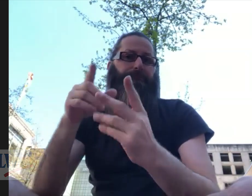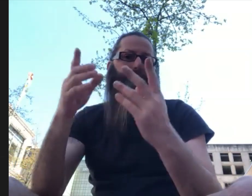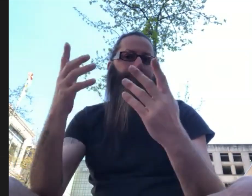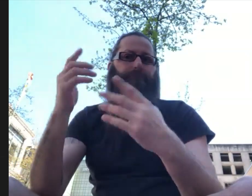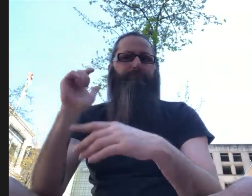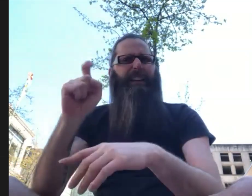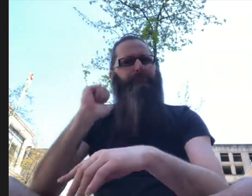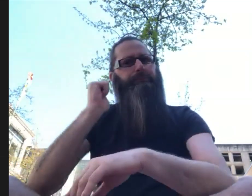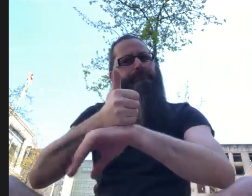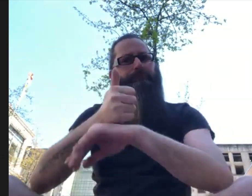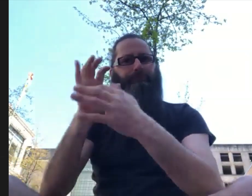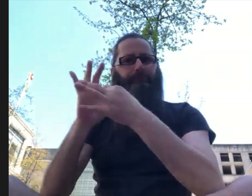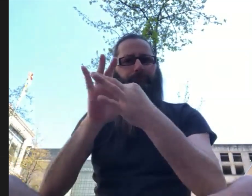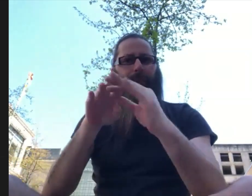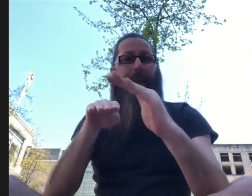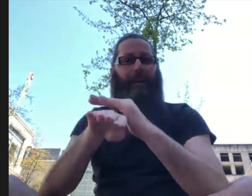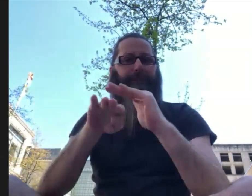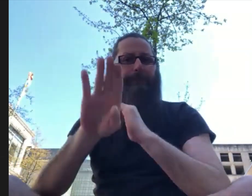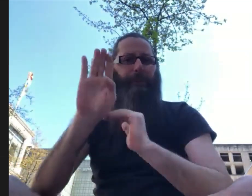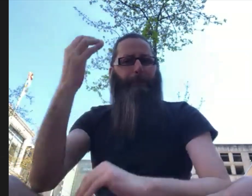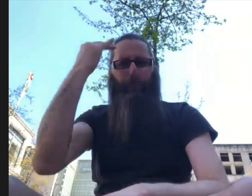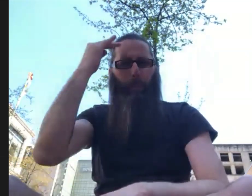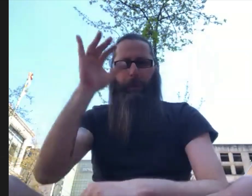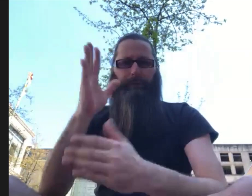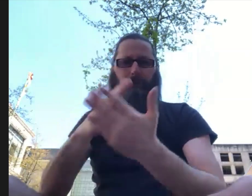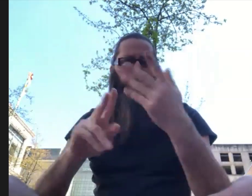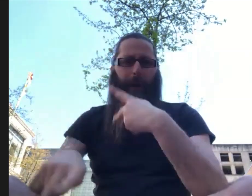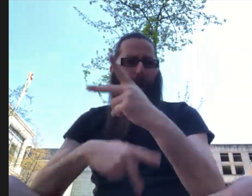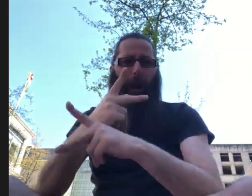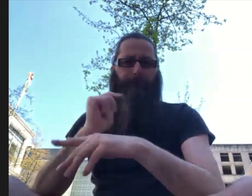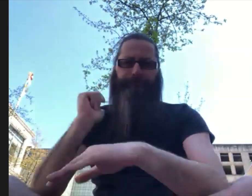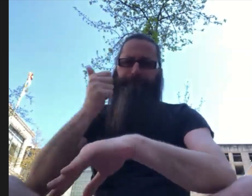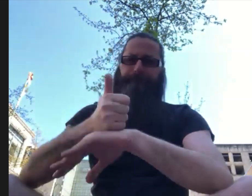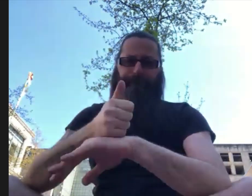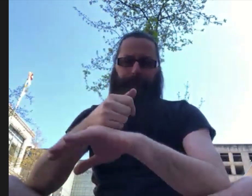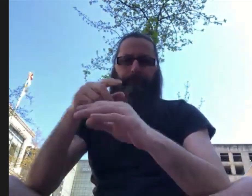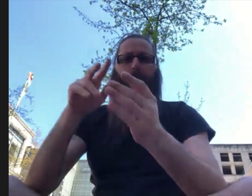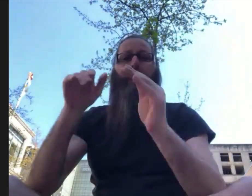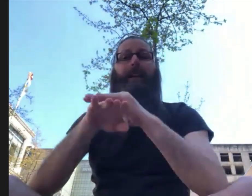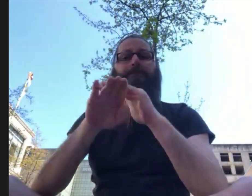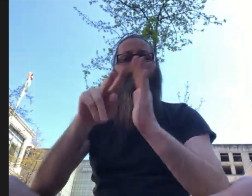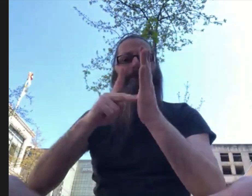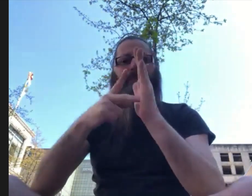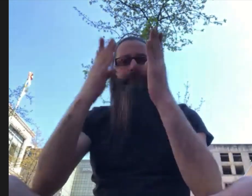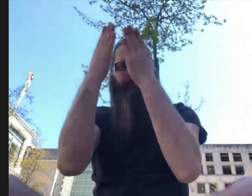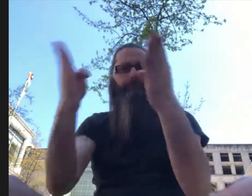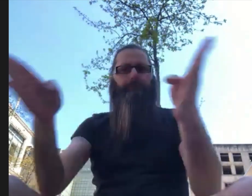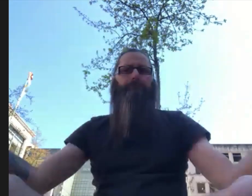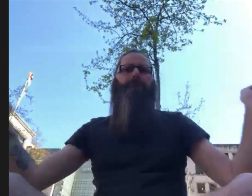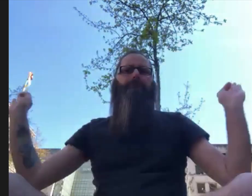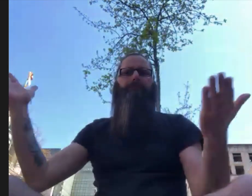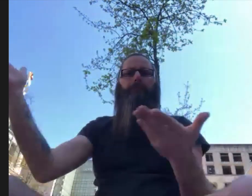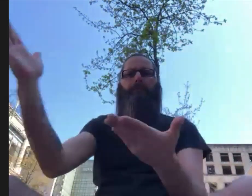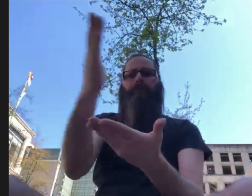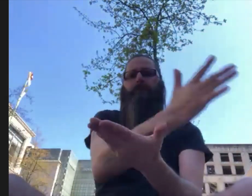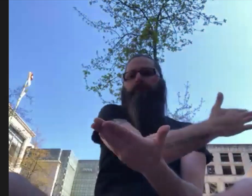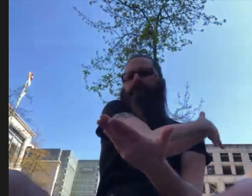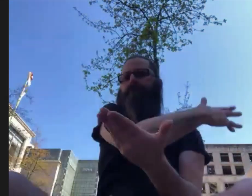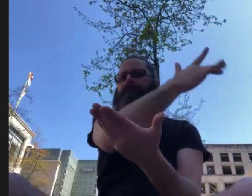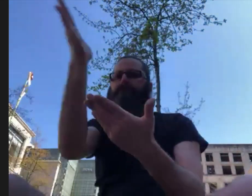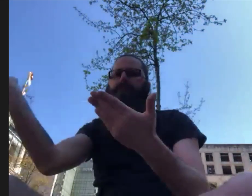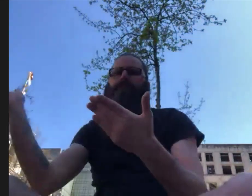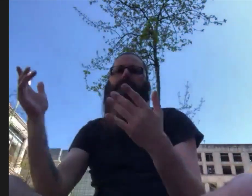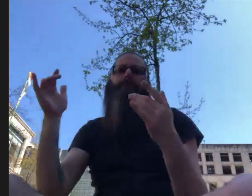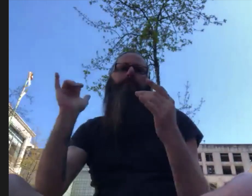also an accessibility bureau. We need to establish a bureau of accessibility of some kind that relates